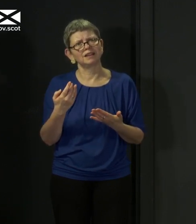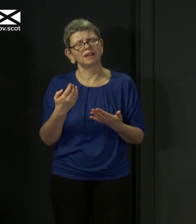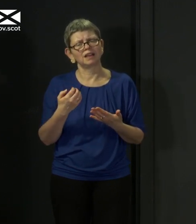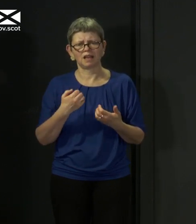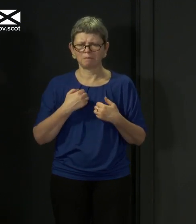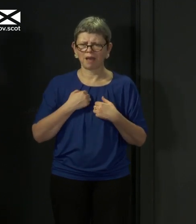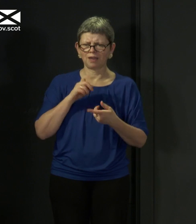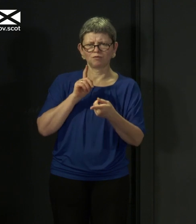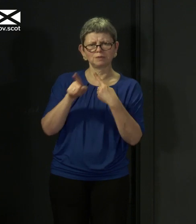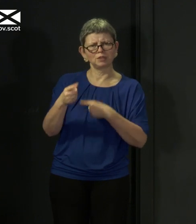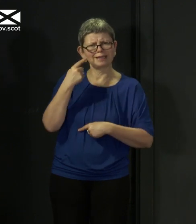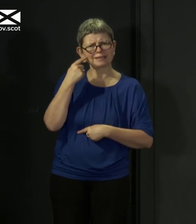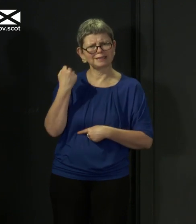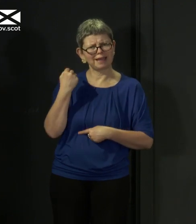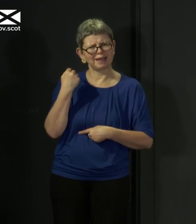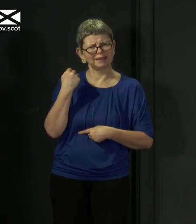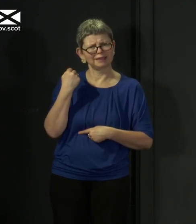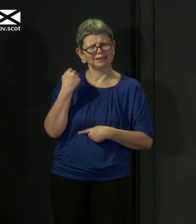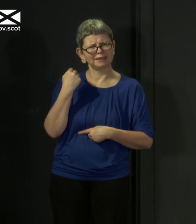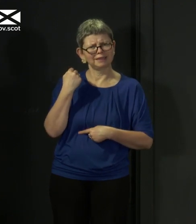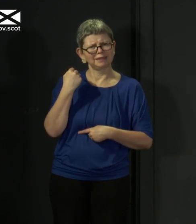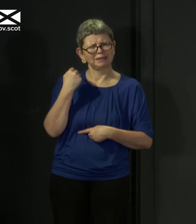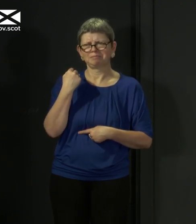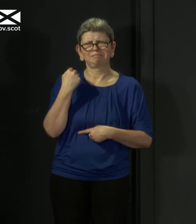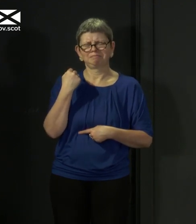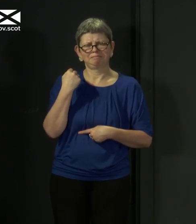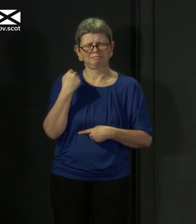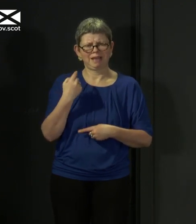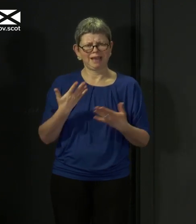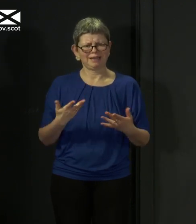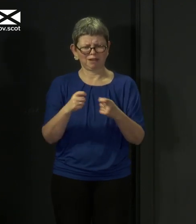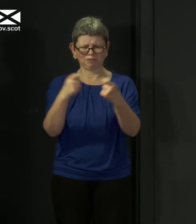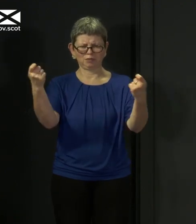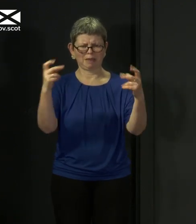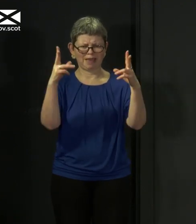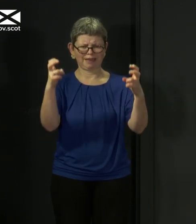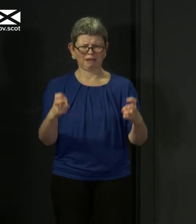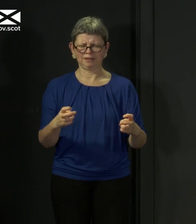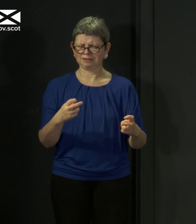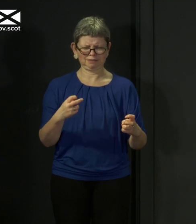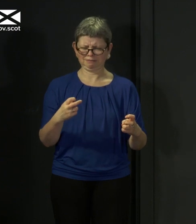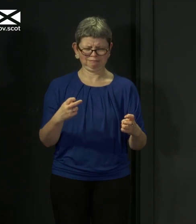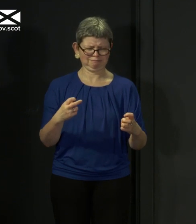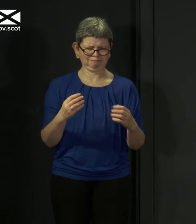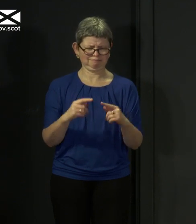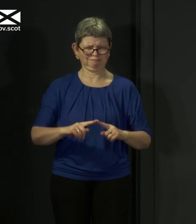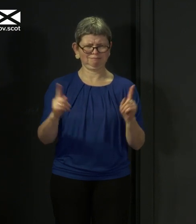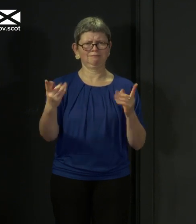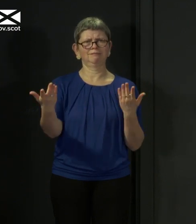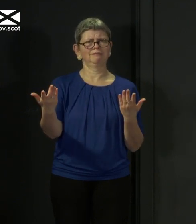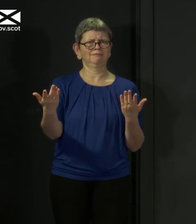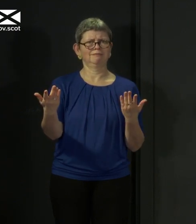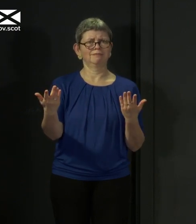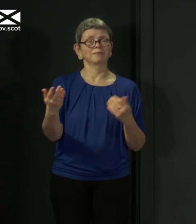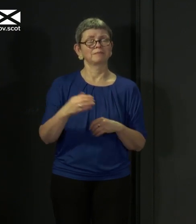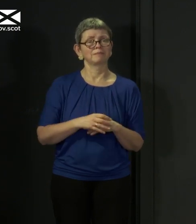response to that yesterday to get to some of the headlines we see in some of the newspapers today. And again, I'll make a point here